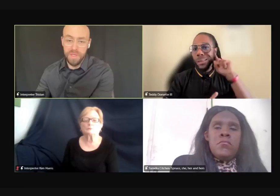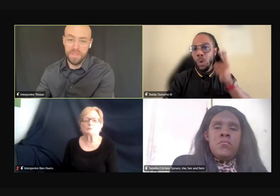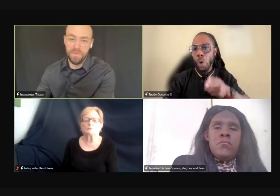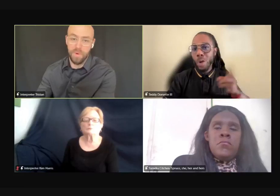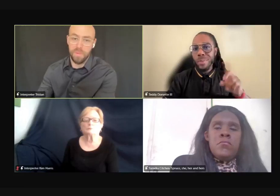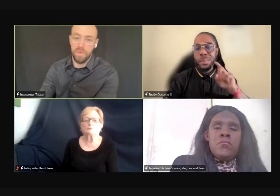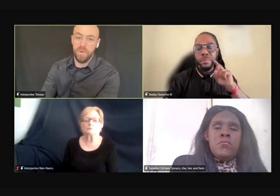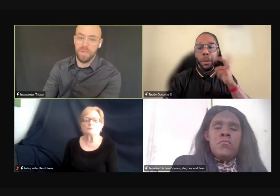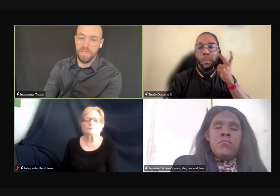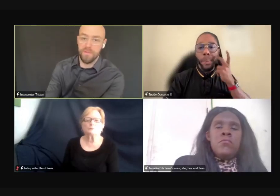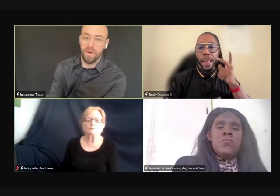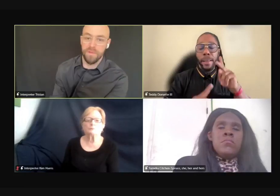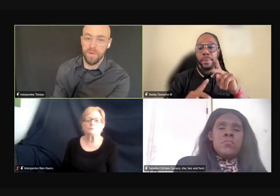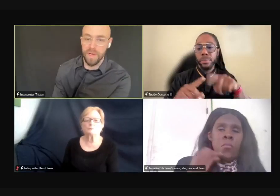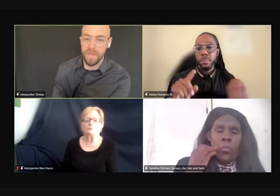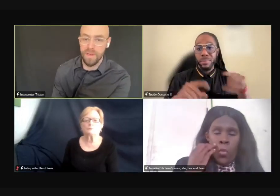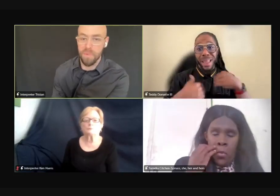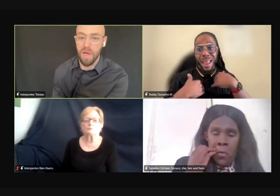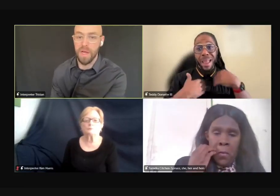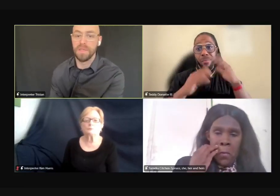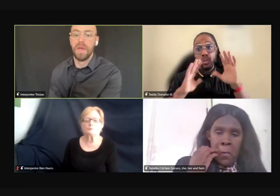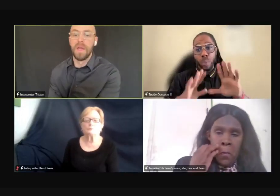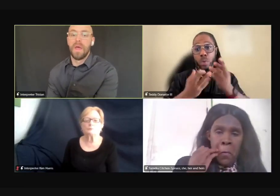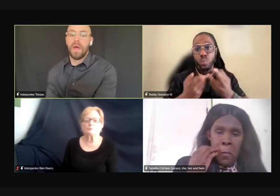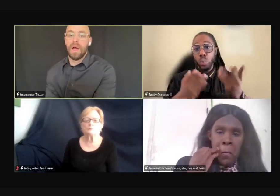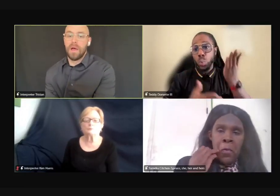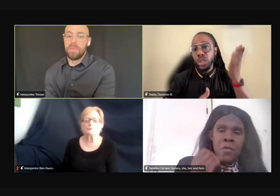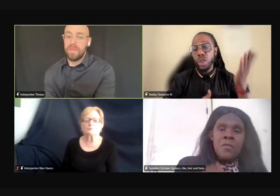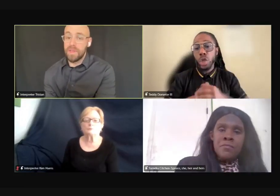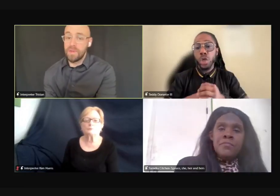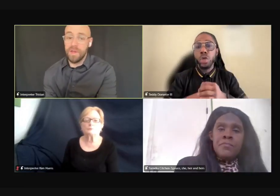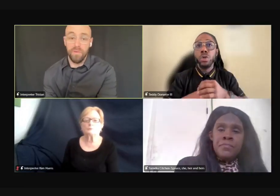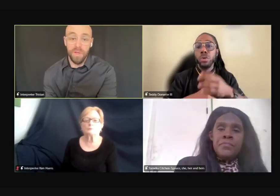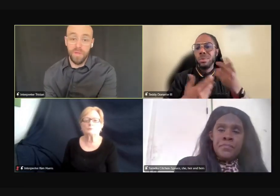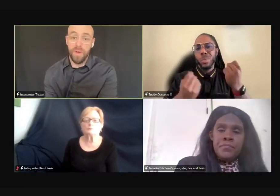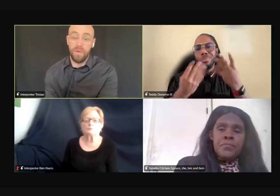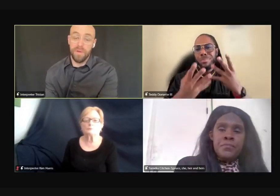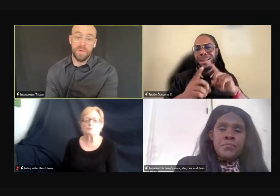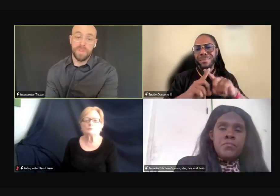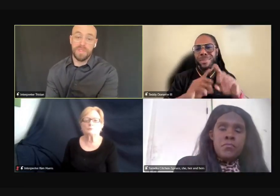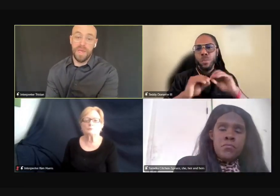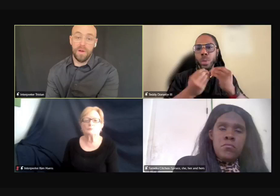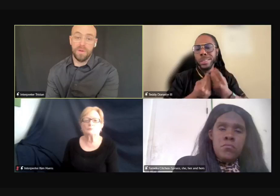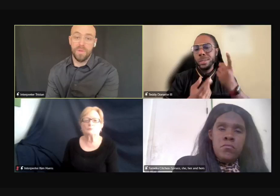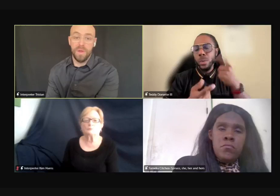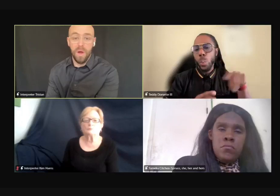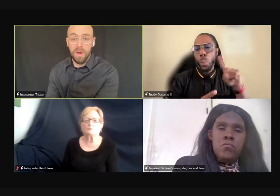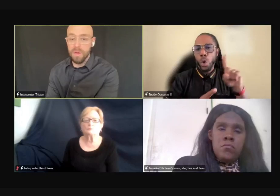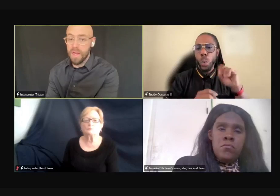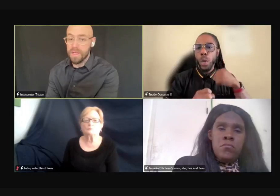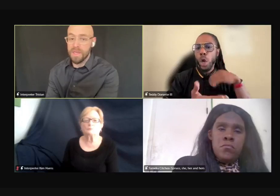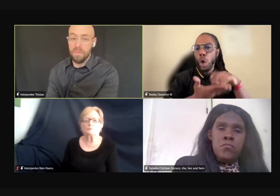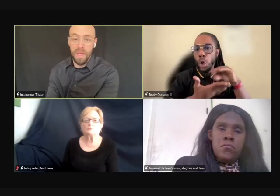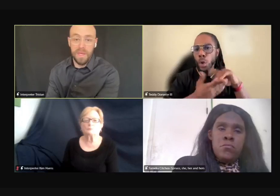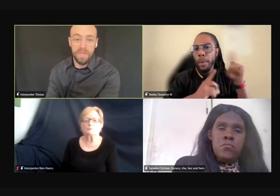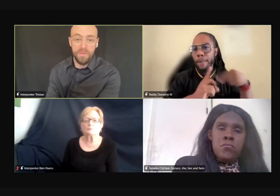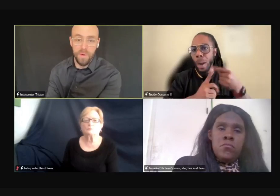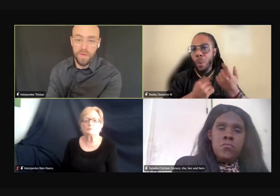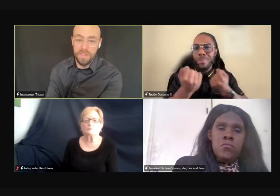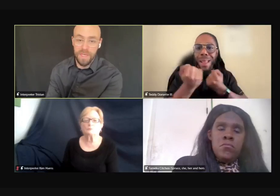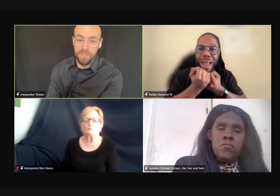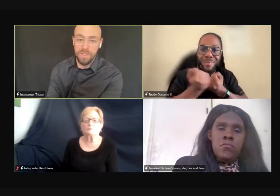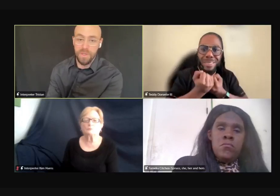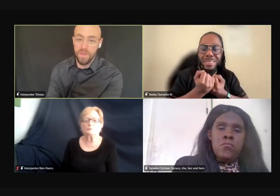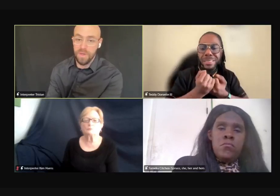opportunities for people who are deaf, hard of hearing, and deaf-blind. And they do have really great resources there. So there are, like I said, many